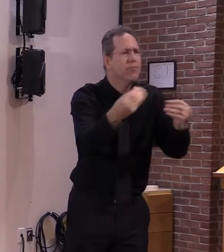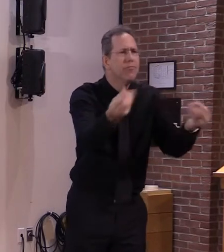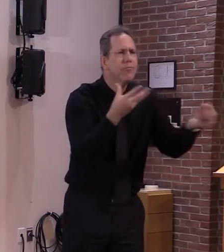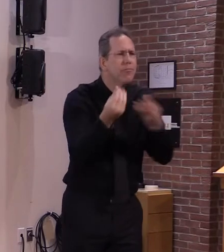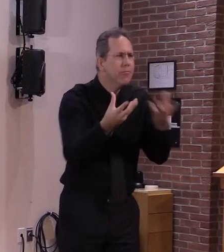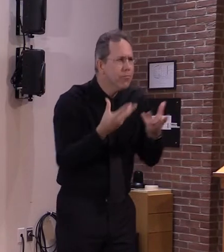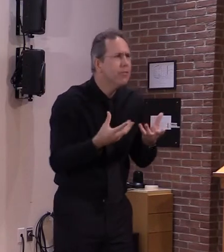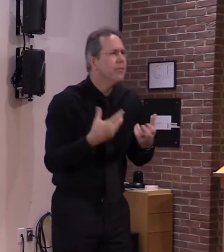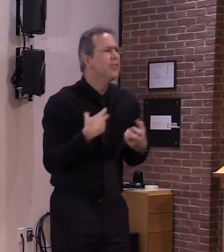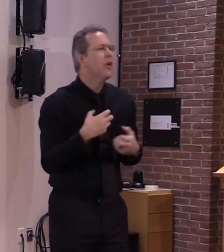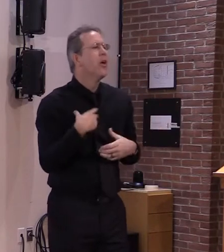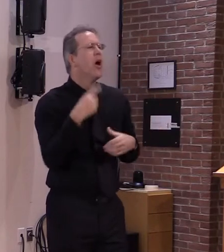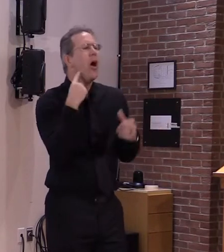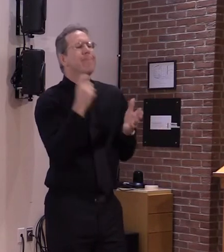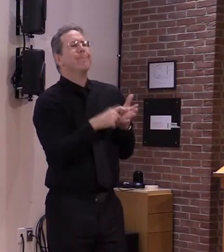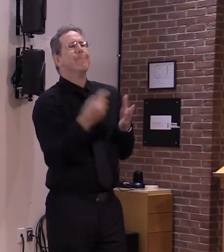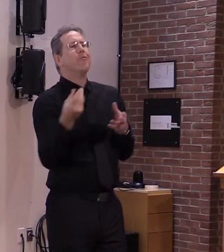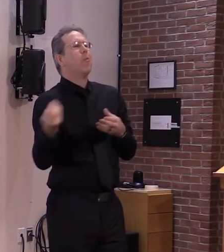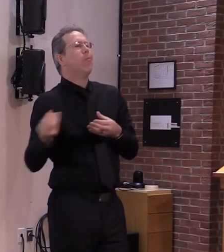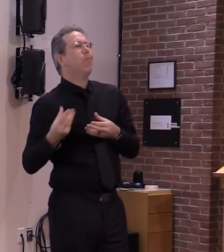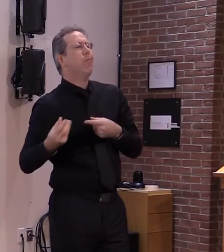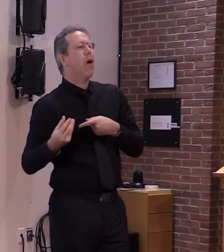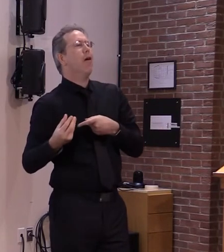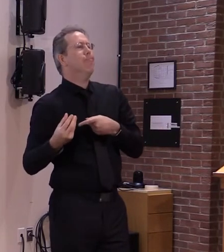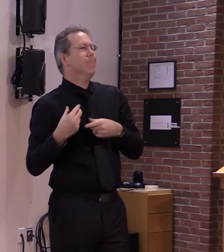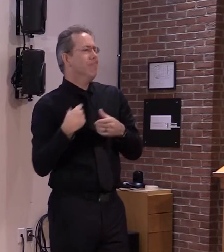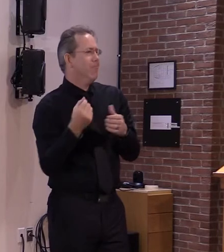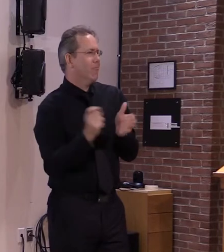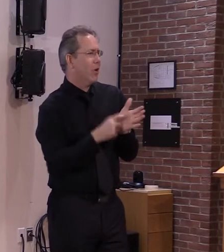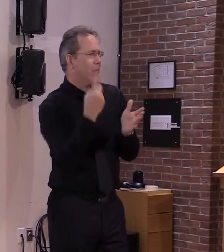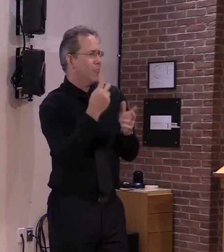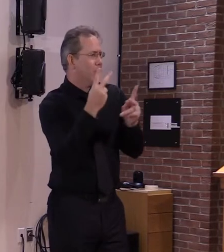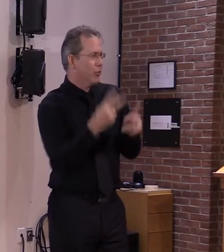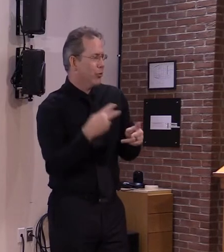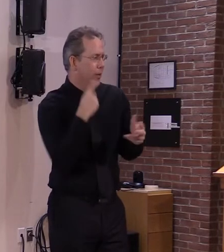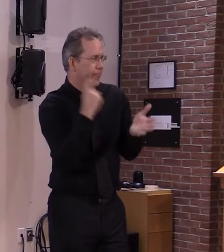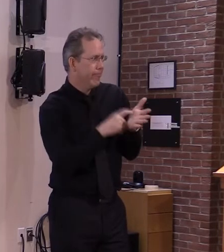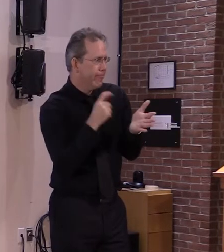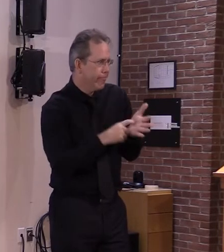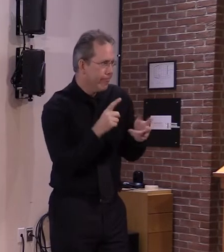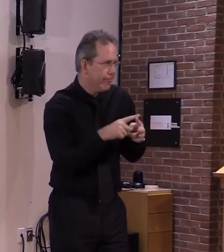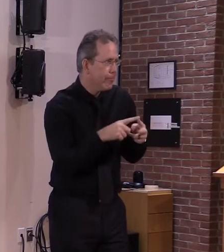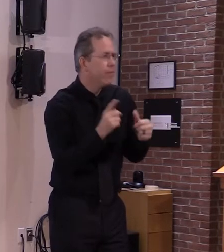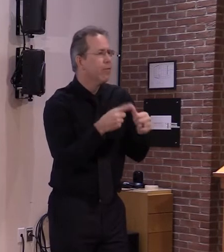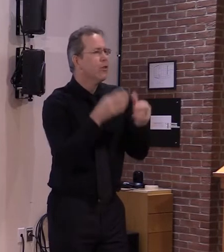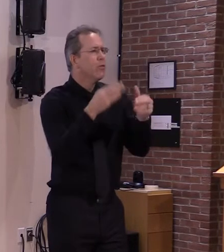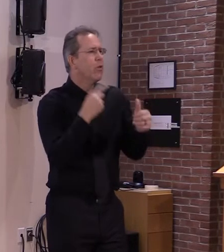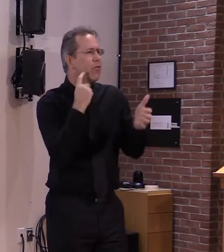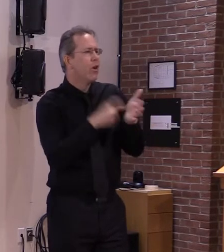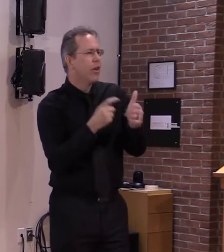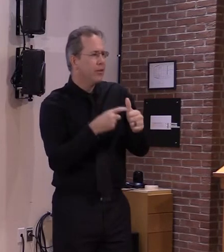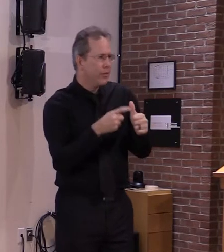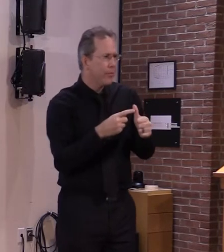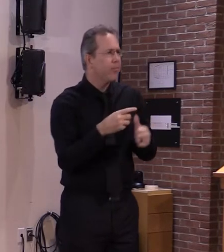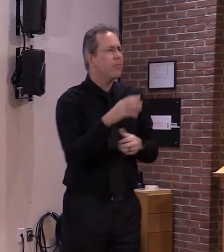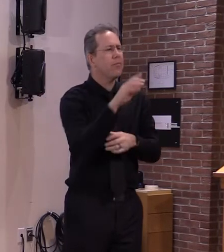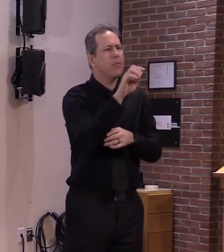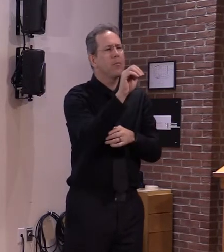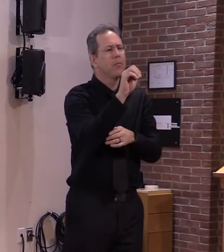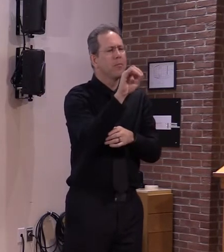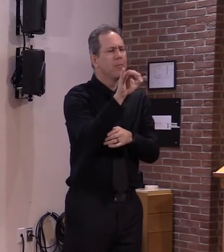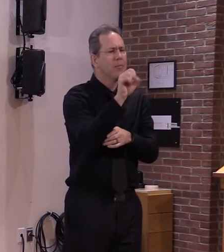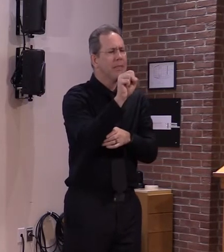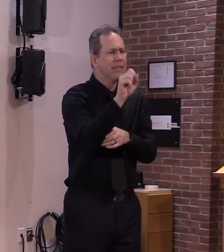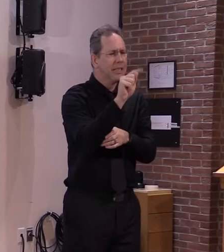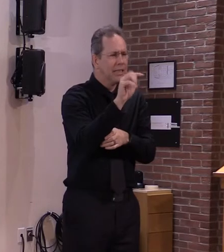as often as I can first I'd like to talk to you about Misty and Gary Greenough who